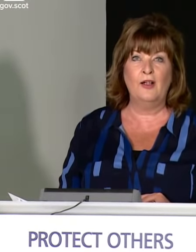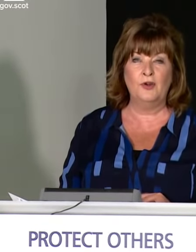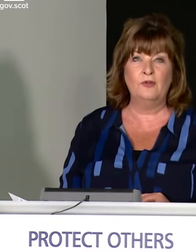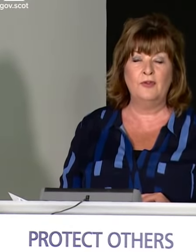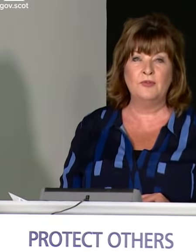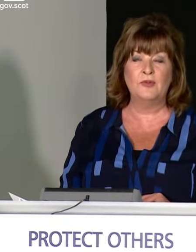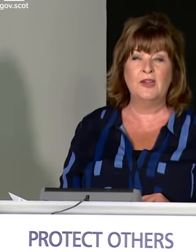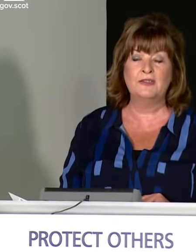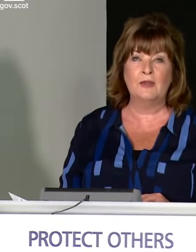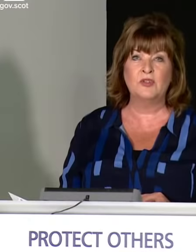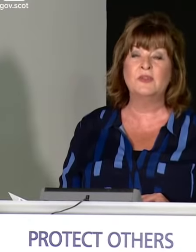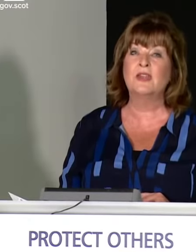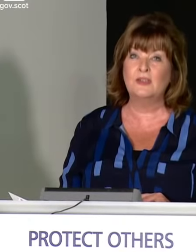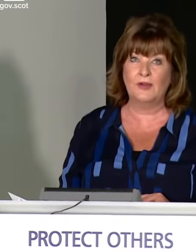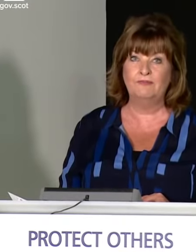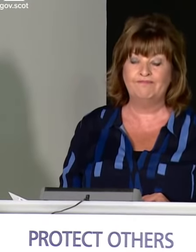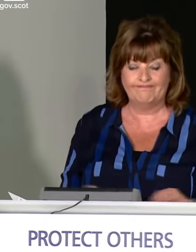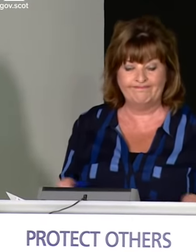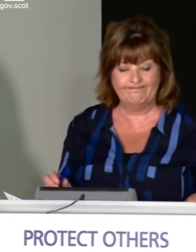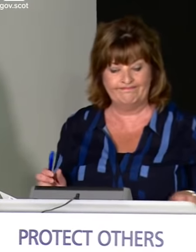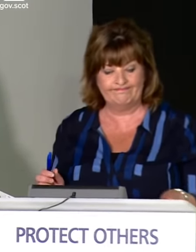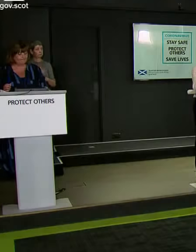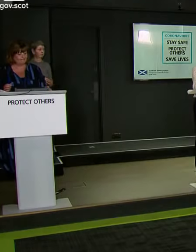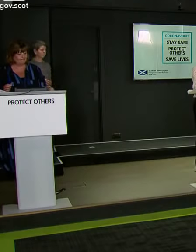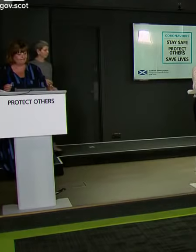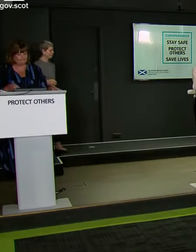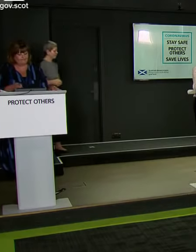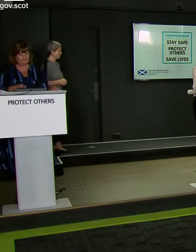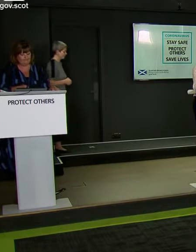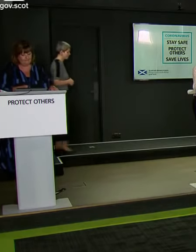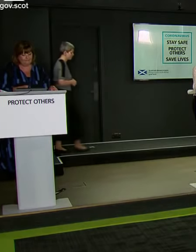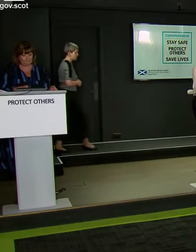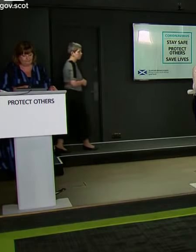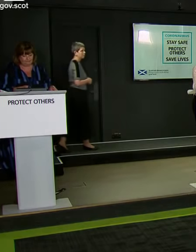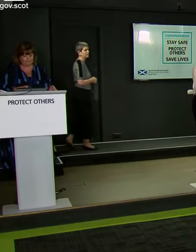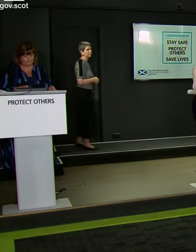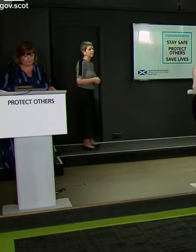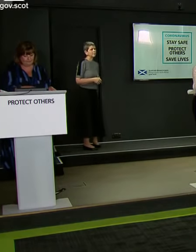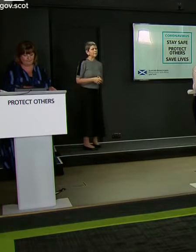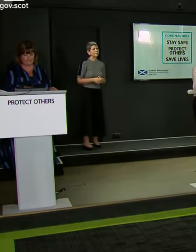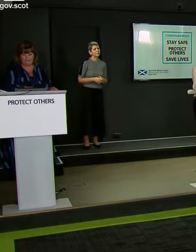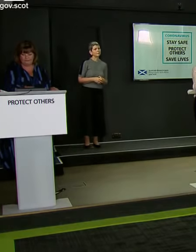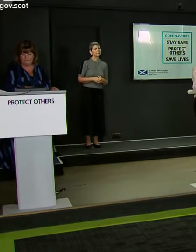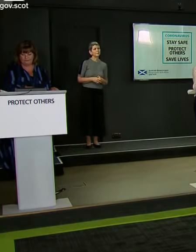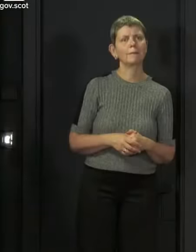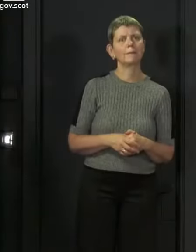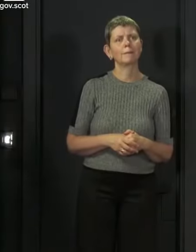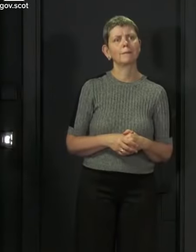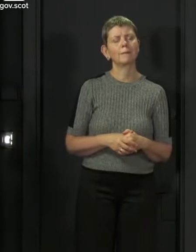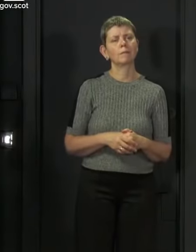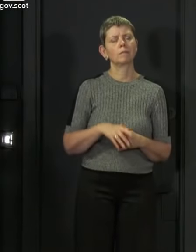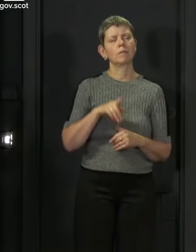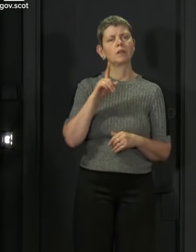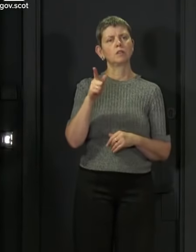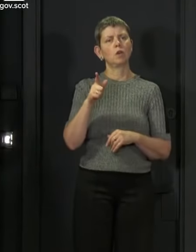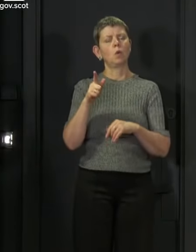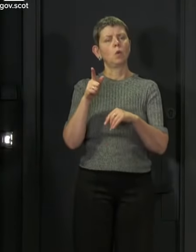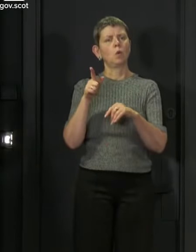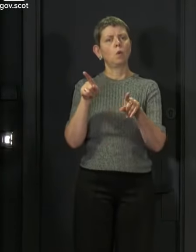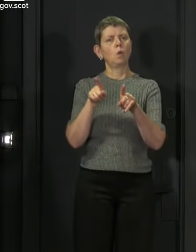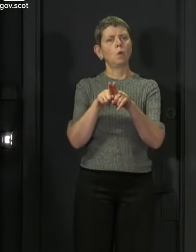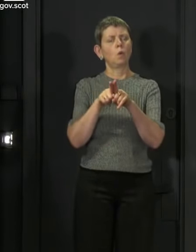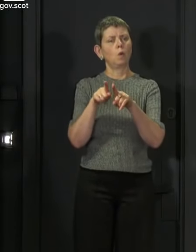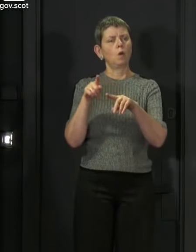by other retro establishments as well. I saw actually a piece from the Fraser of Island Institute which set out